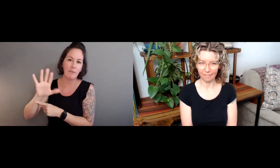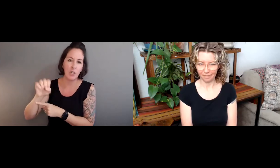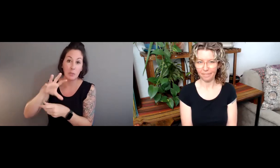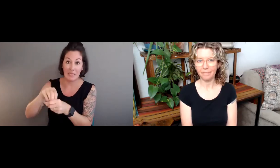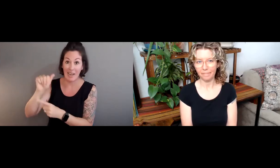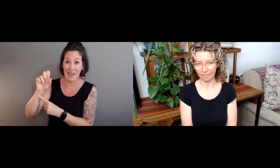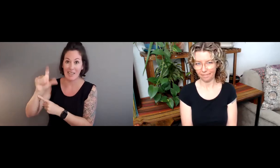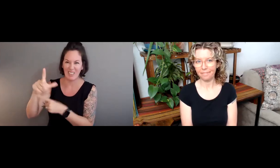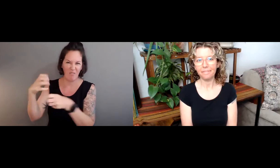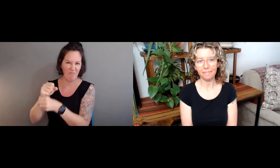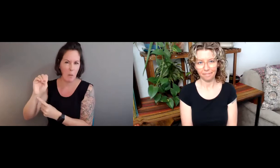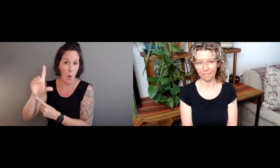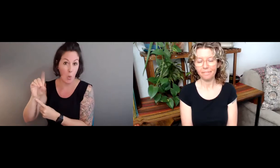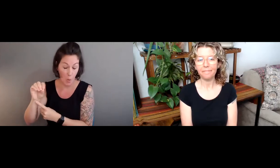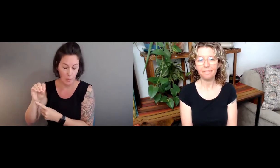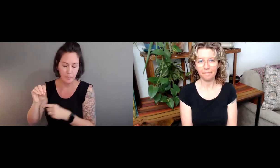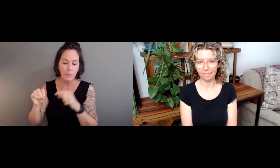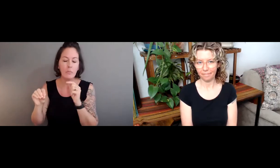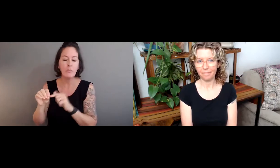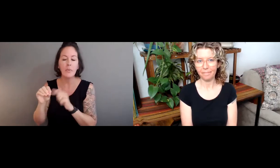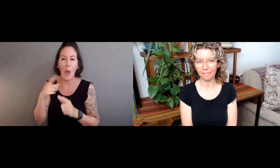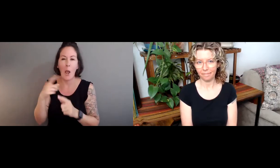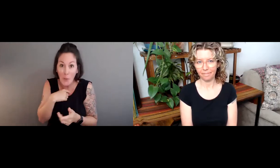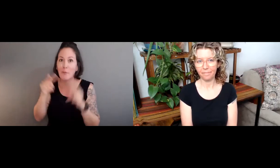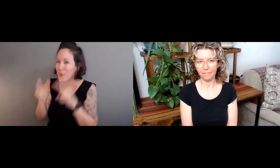at indicating verbs in ASL.